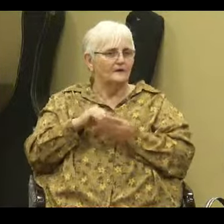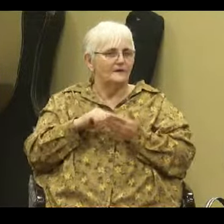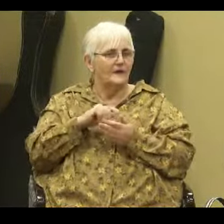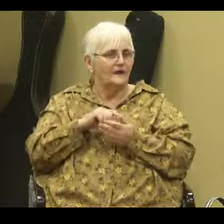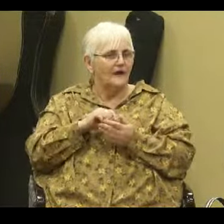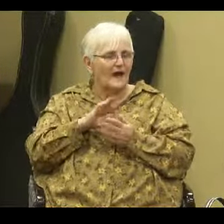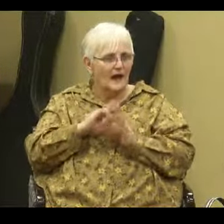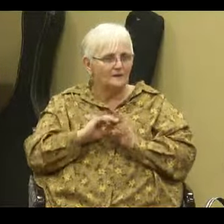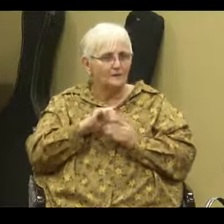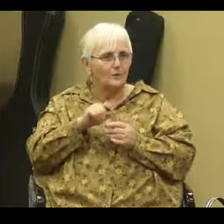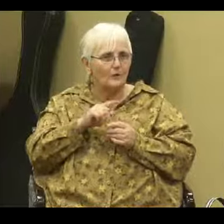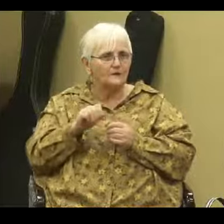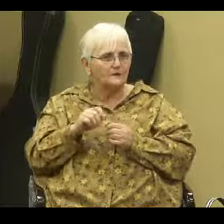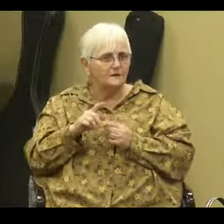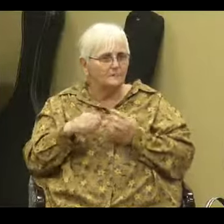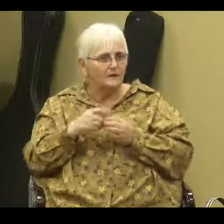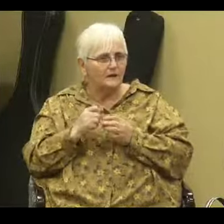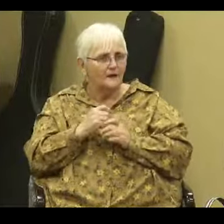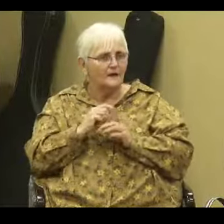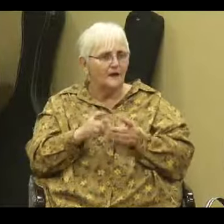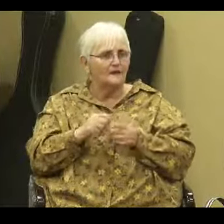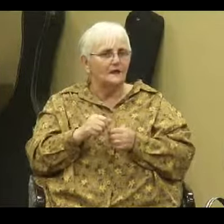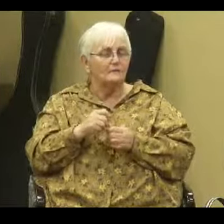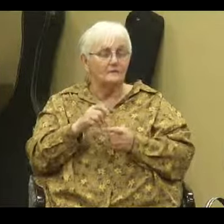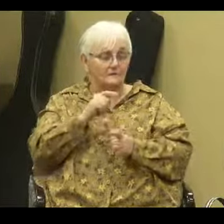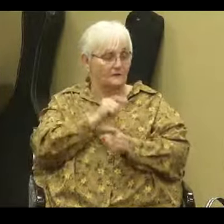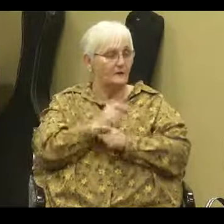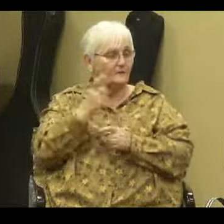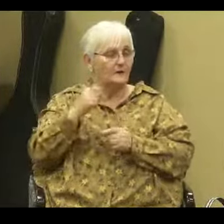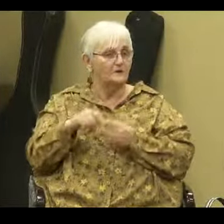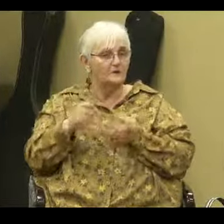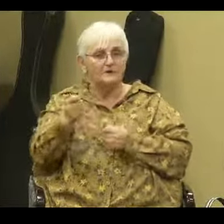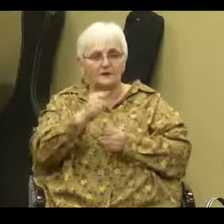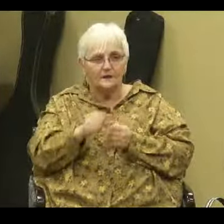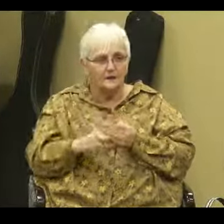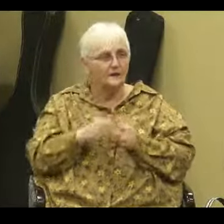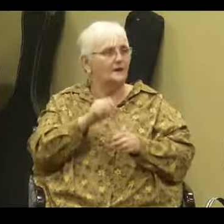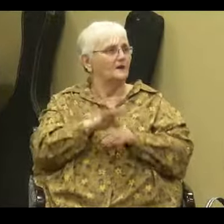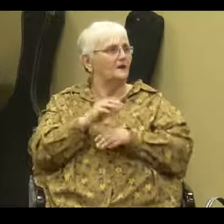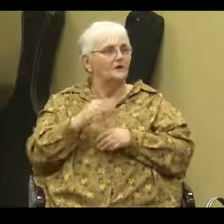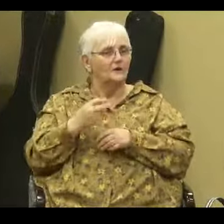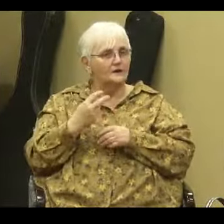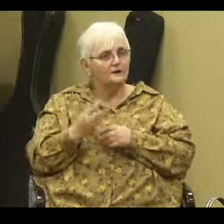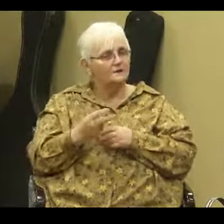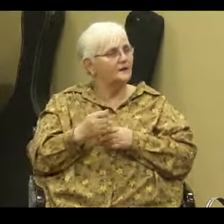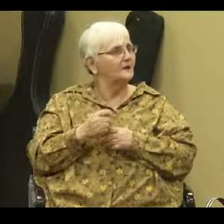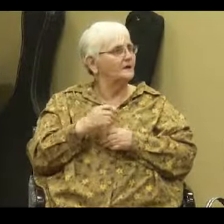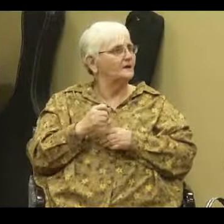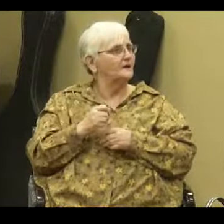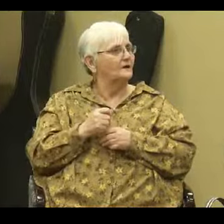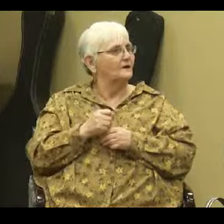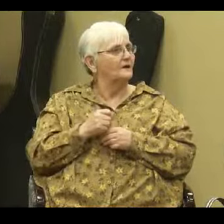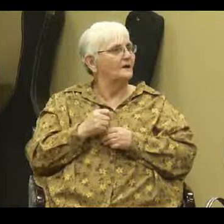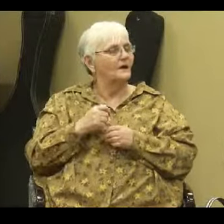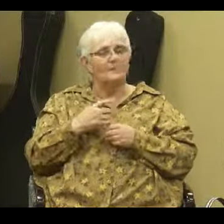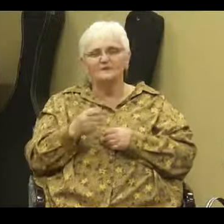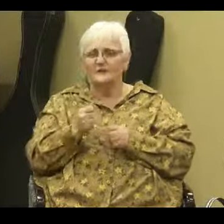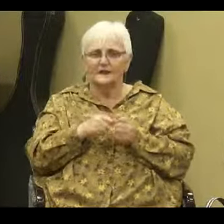but you know what I believe it's accurate because you go to any church and you're going to see I won't say any church but you go to a lot of